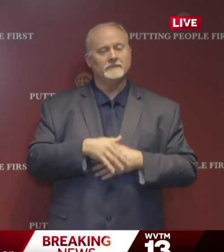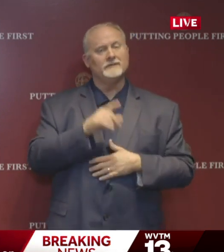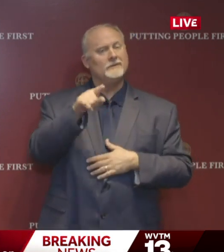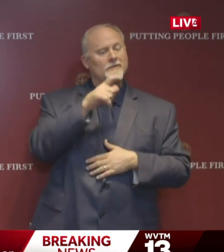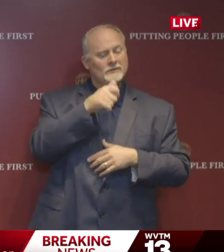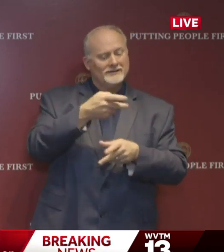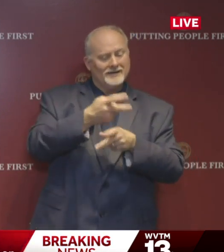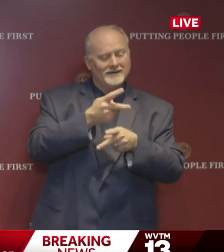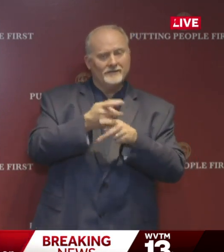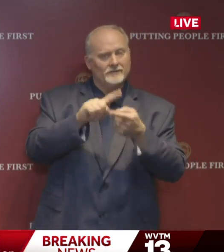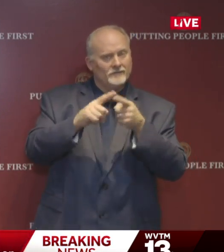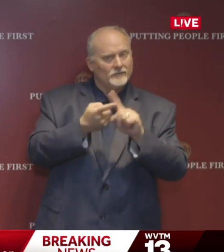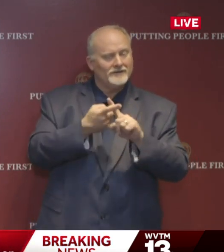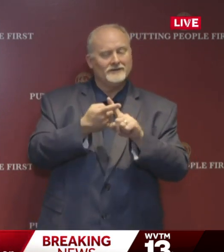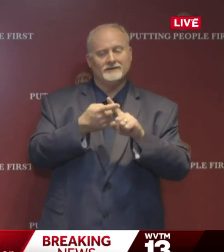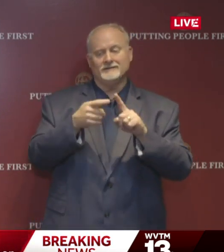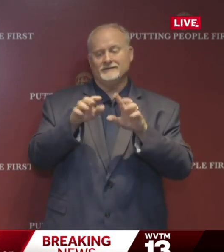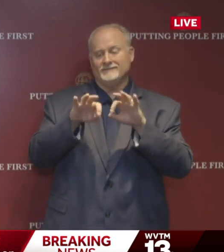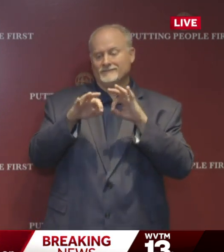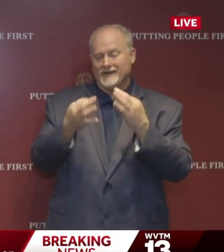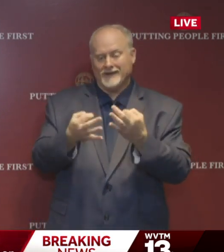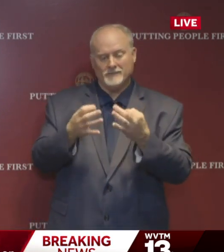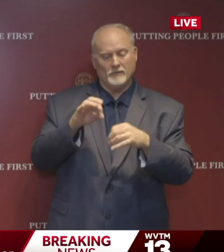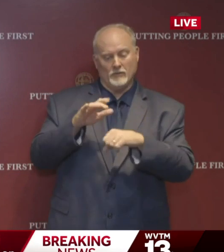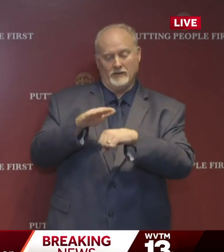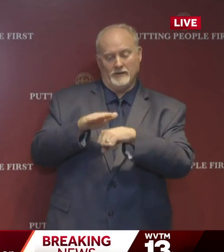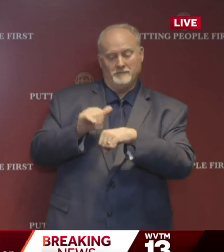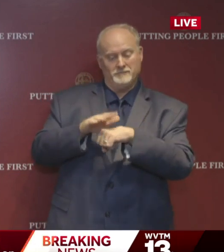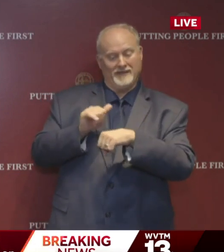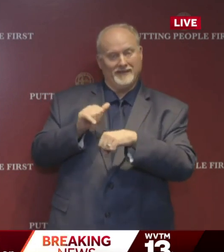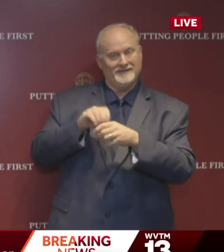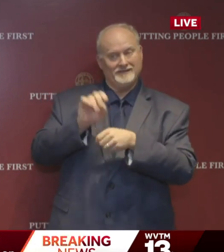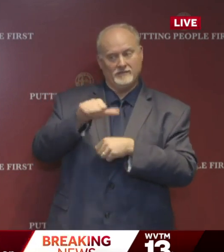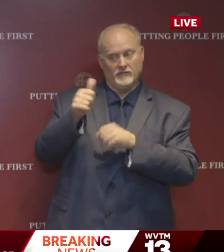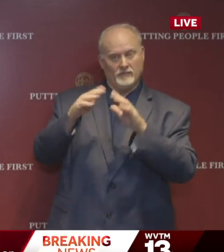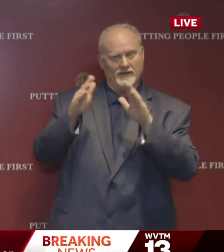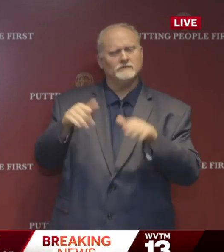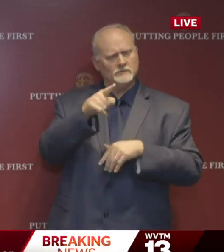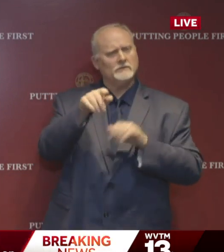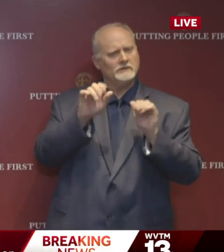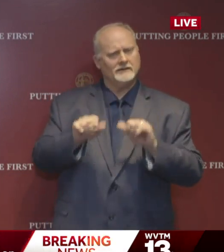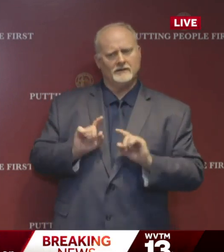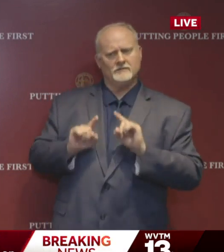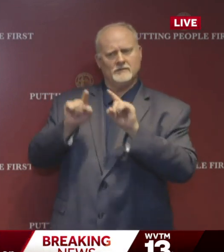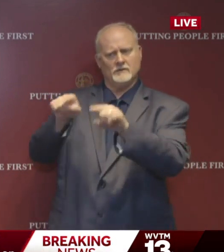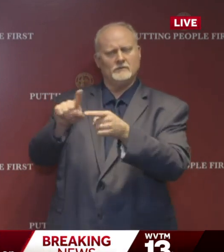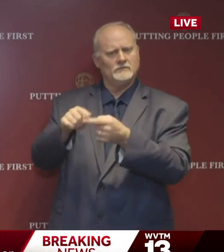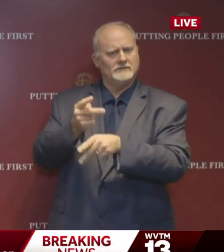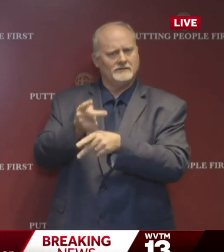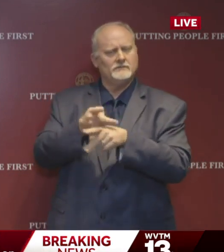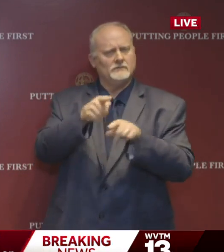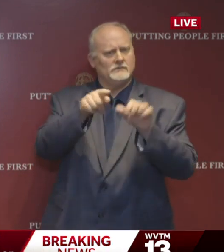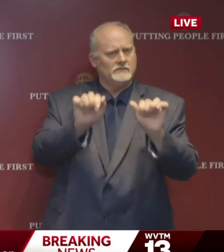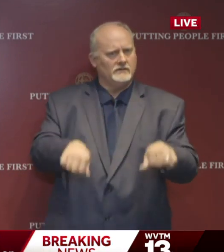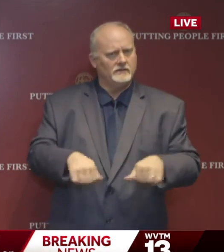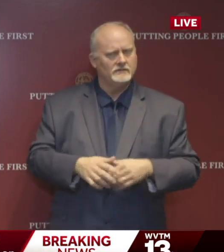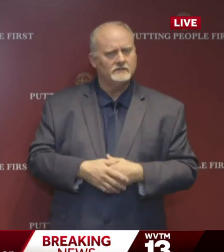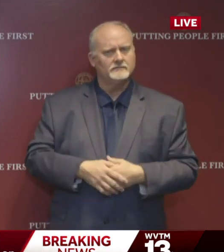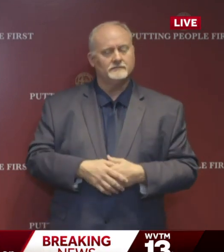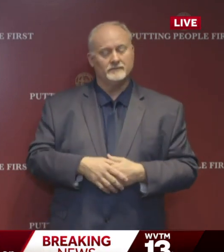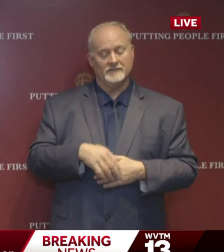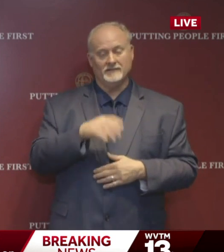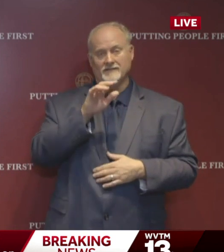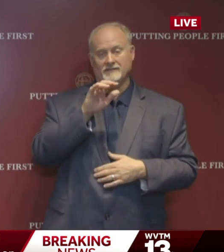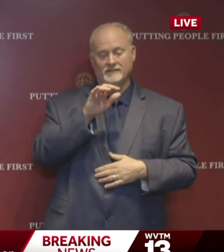family member or pet in another household are able to do so again the